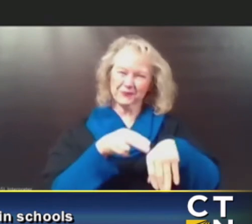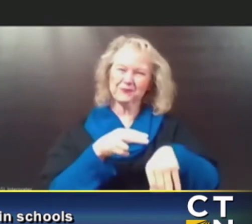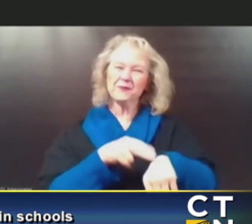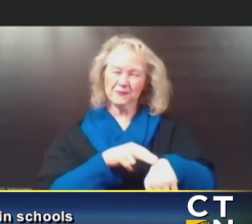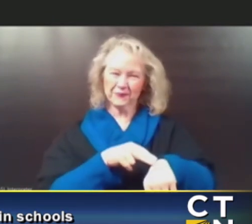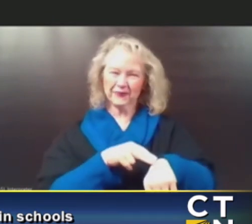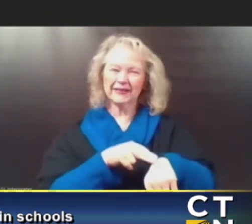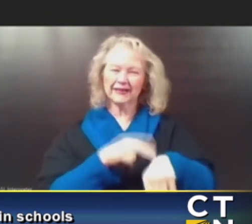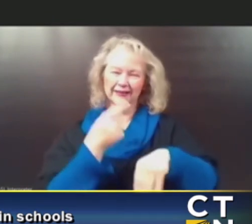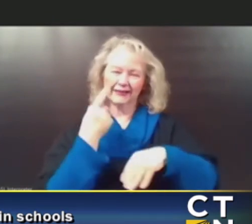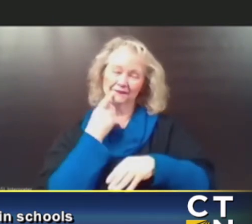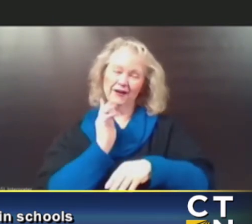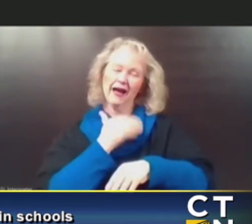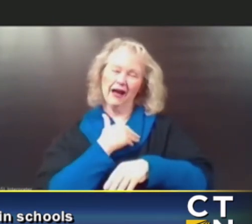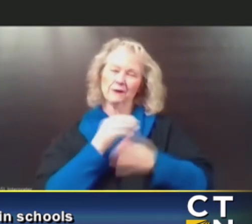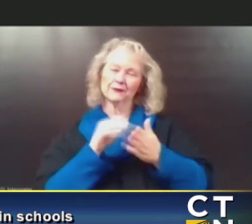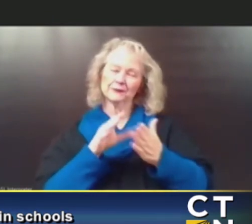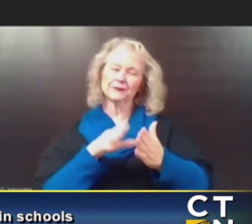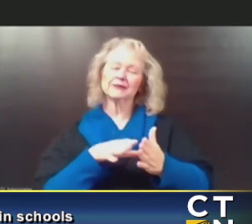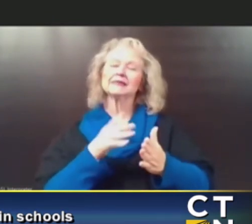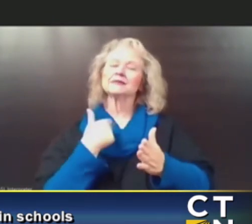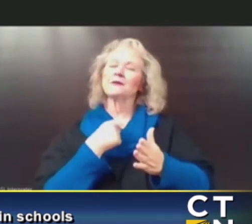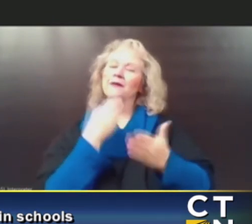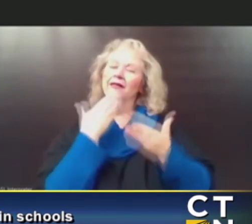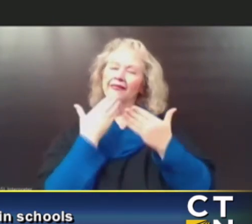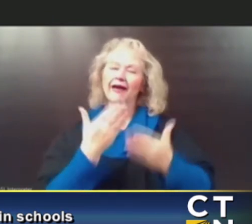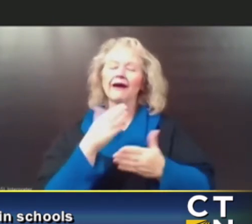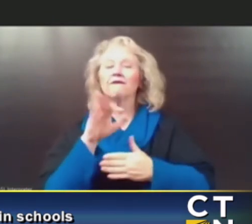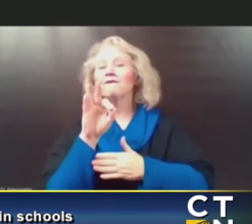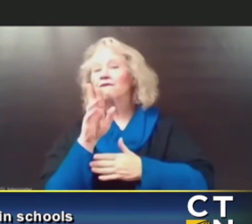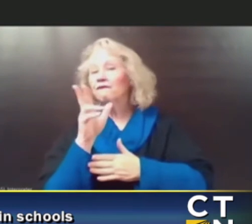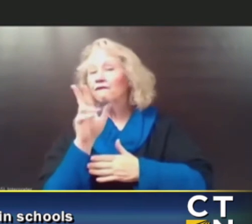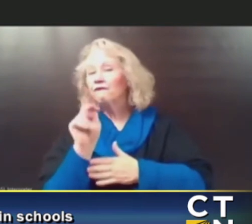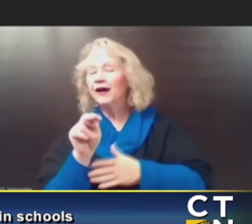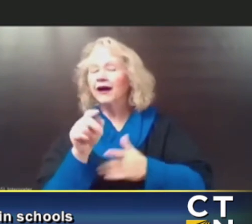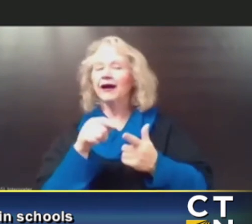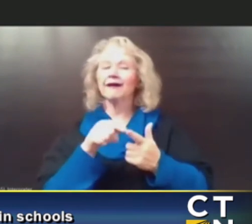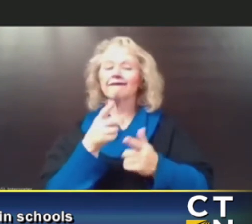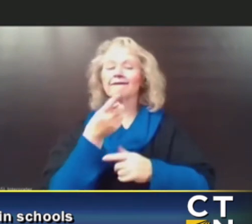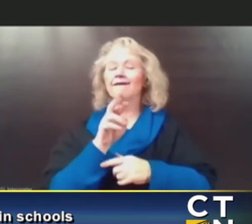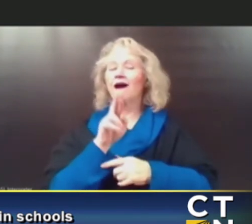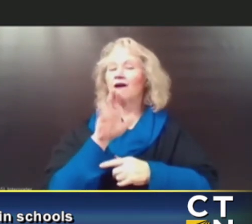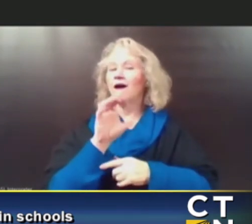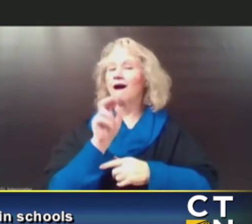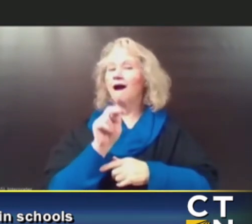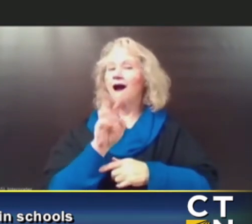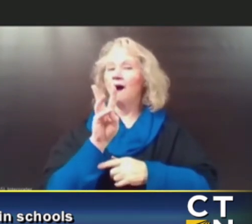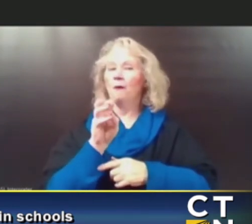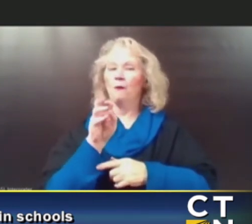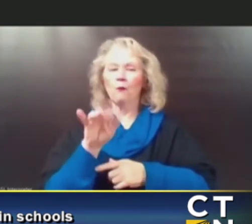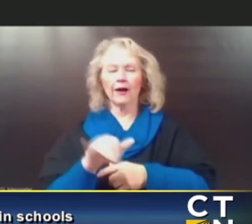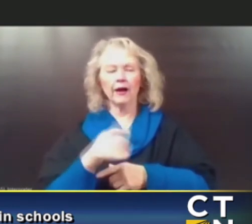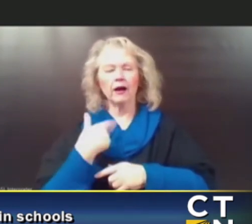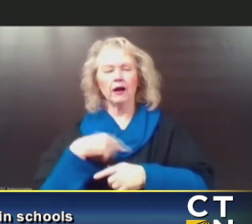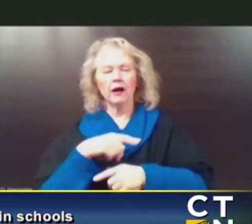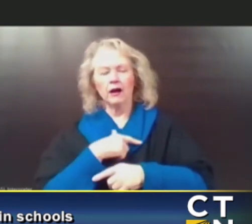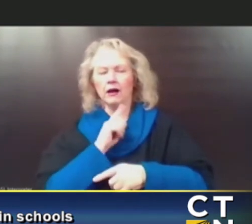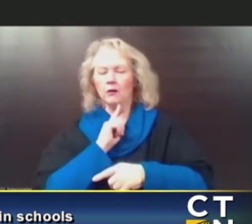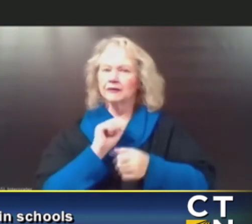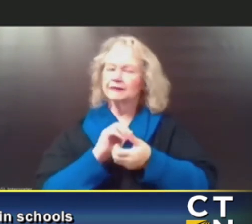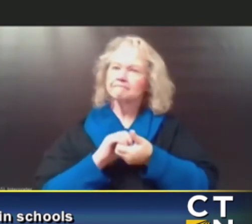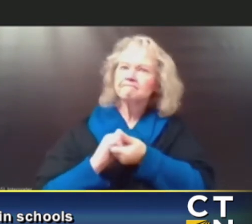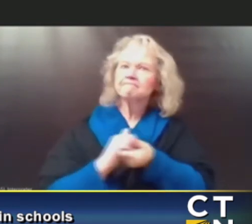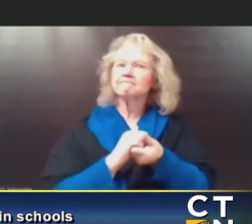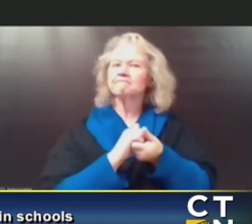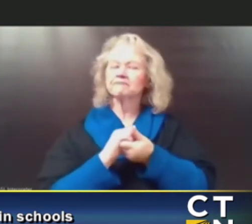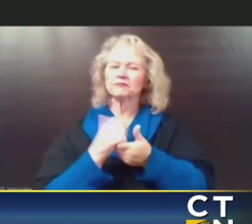students and I must say thanks to I know Fran is here and Dr Conway because we've worked very hard together to provide the needed